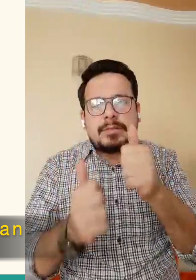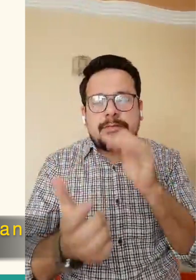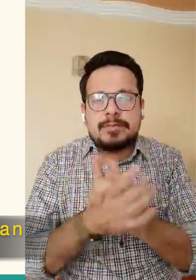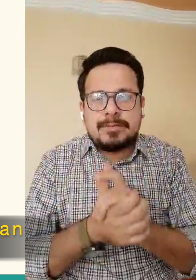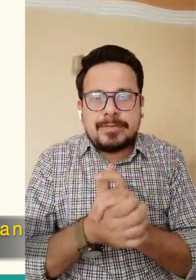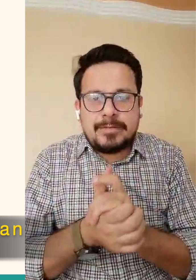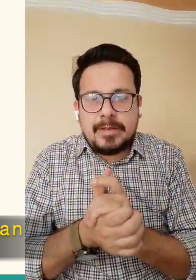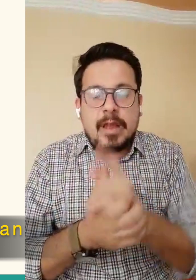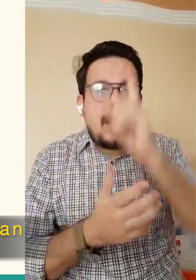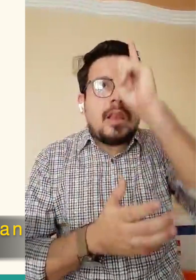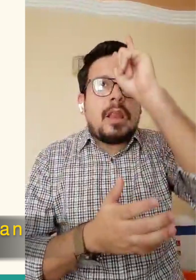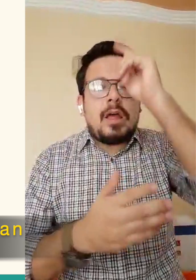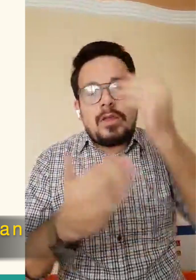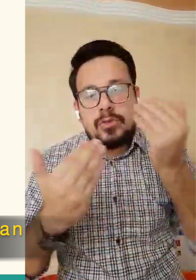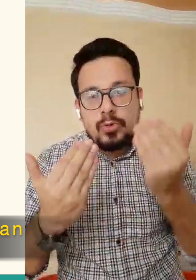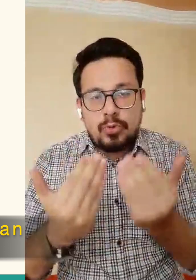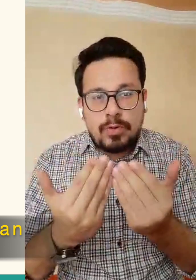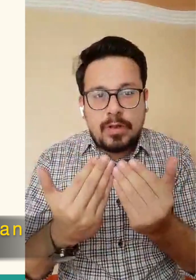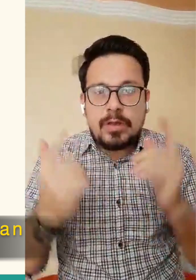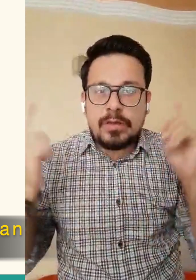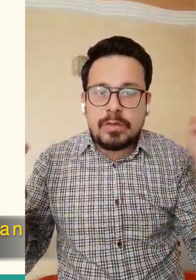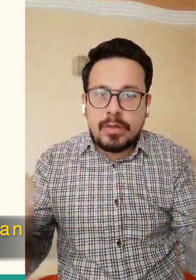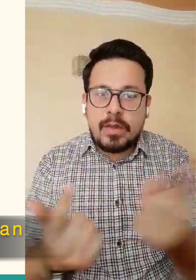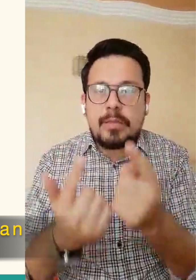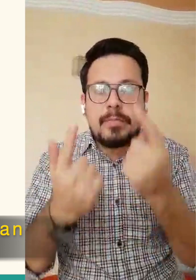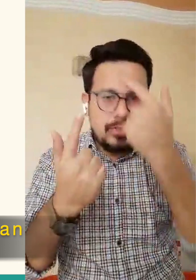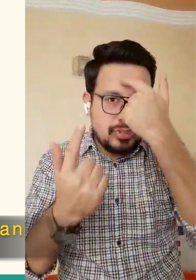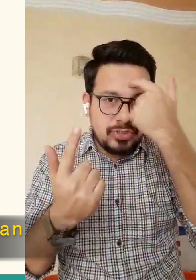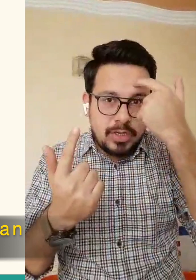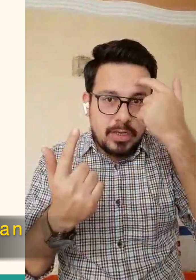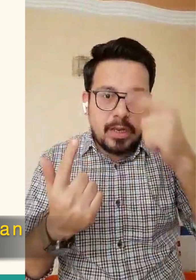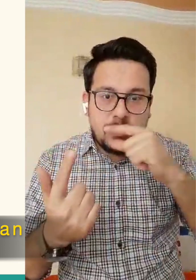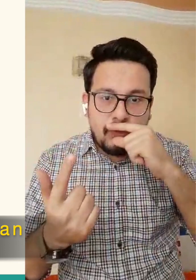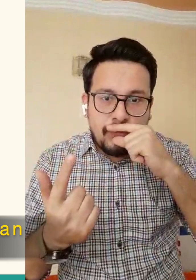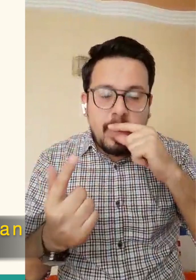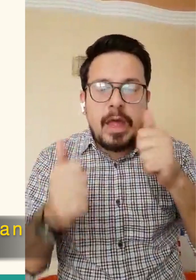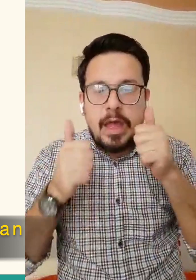we will be able to easily move to the next level spiritually